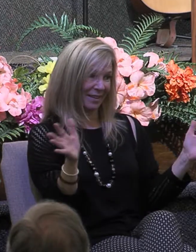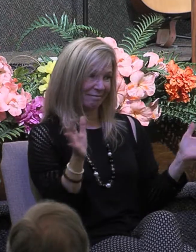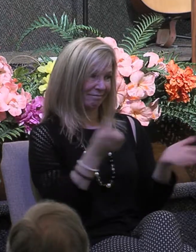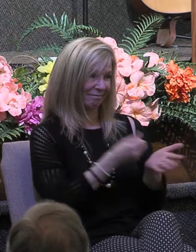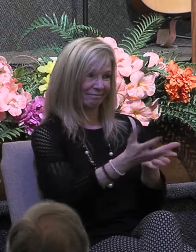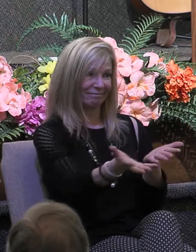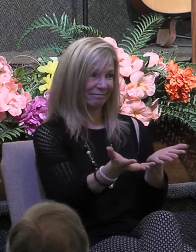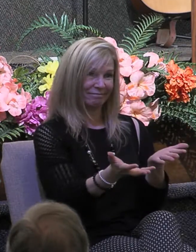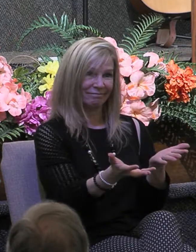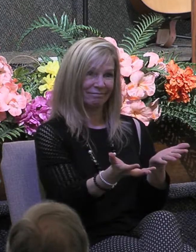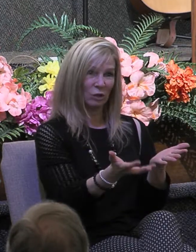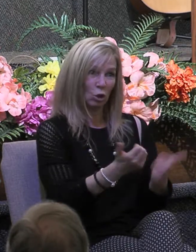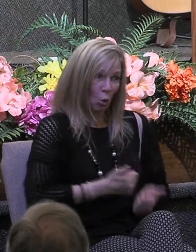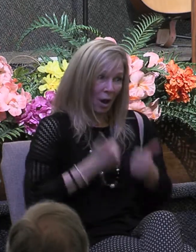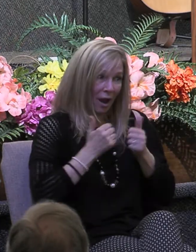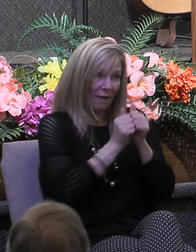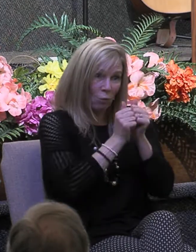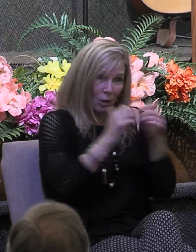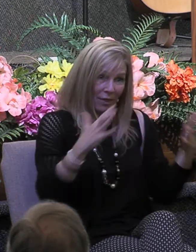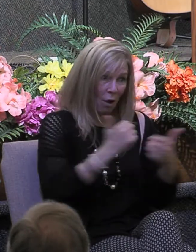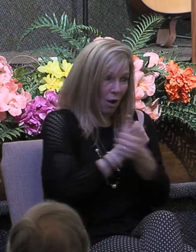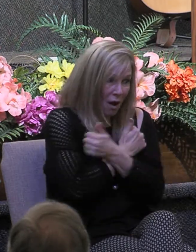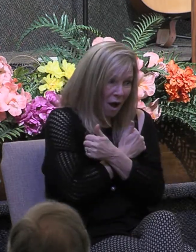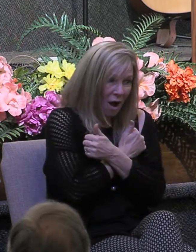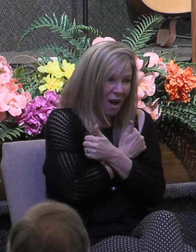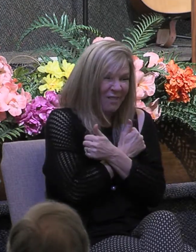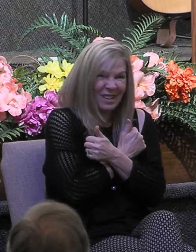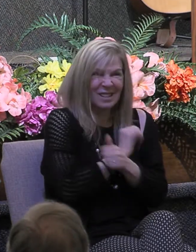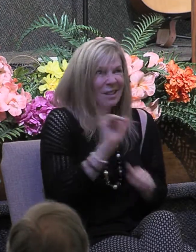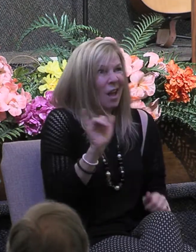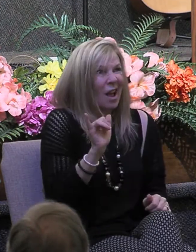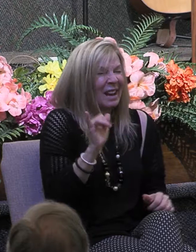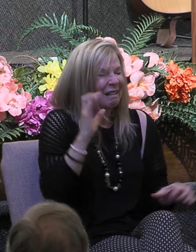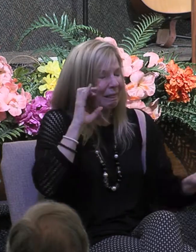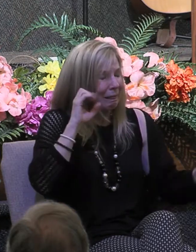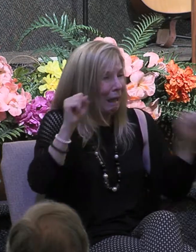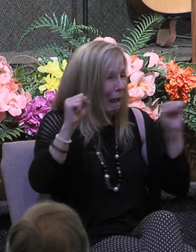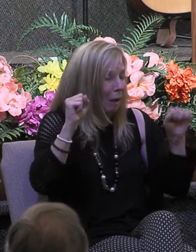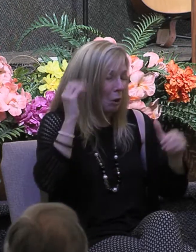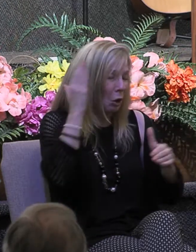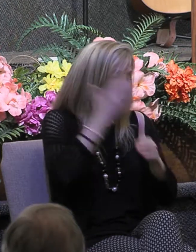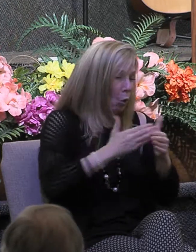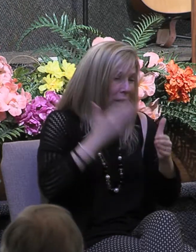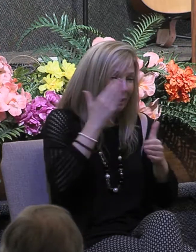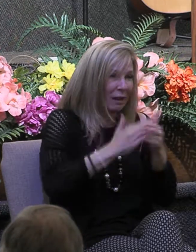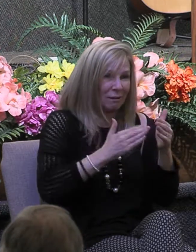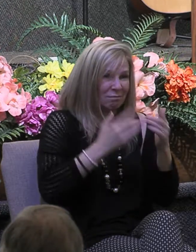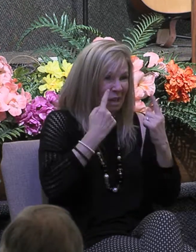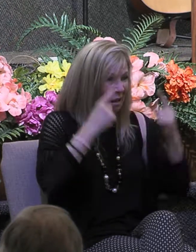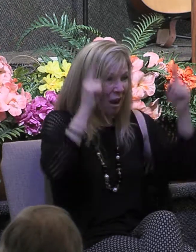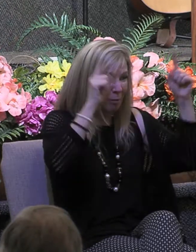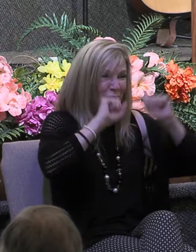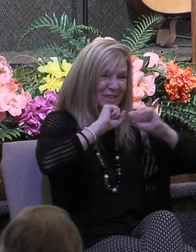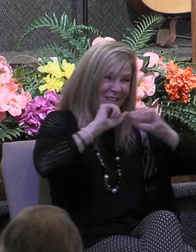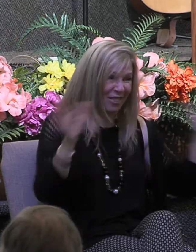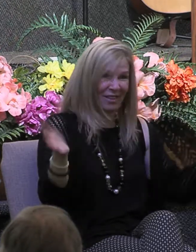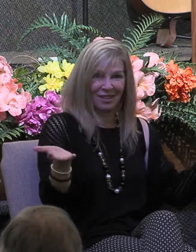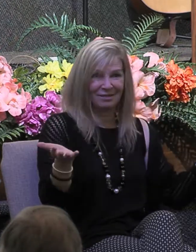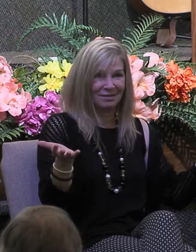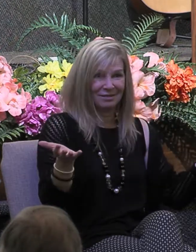life is nothing but a loud annoying noise that accomplishes nothing Paul says of any spiritual value